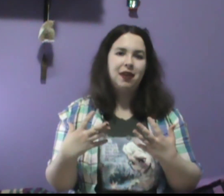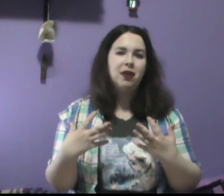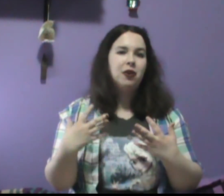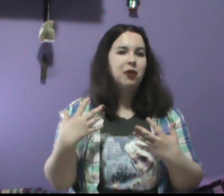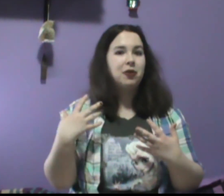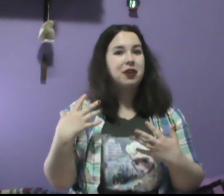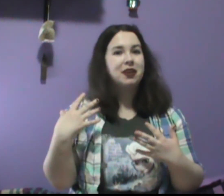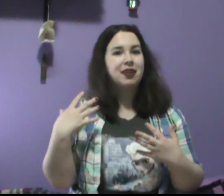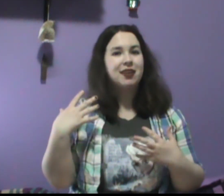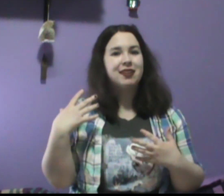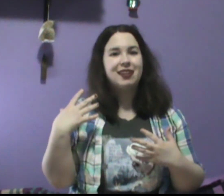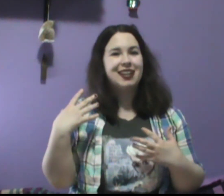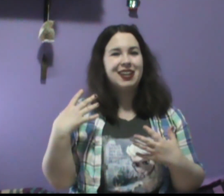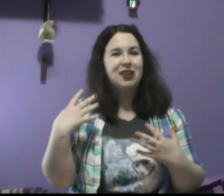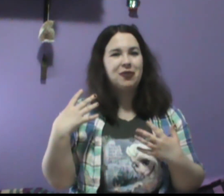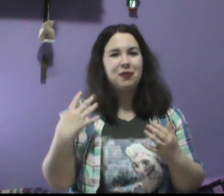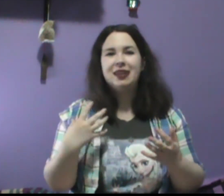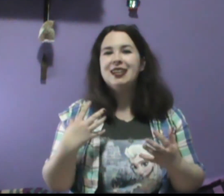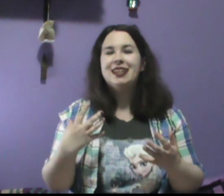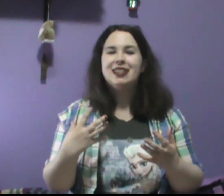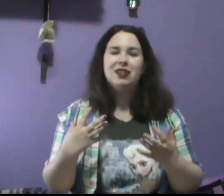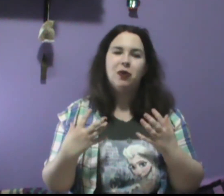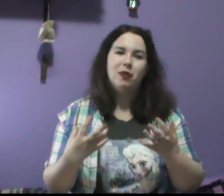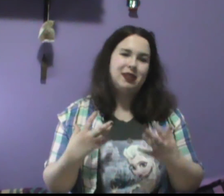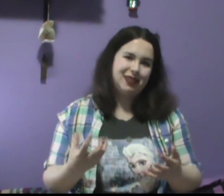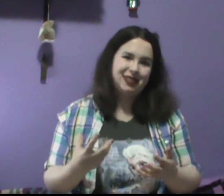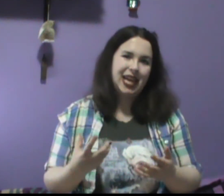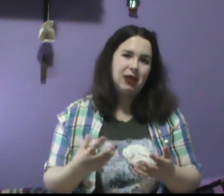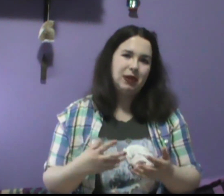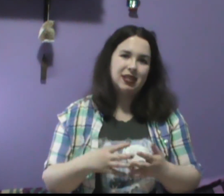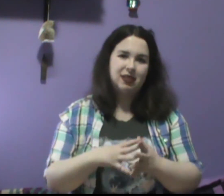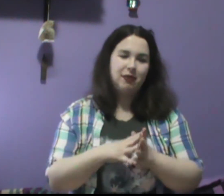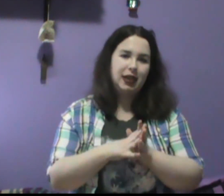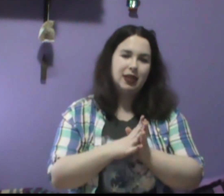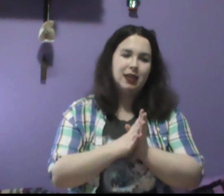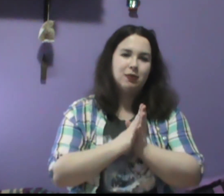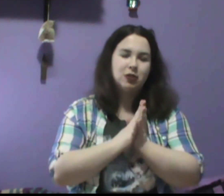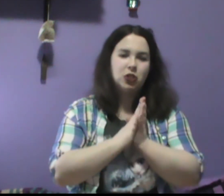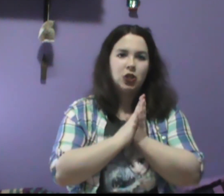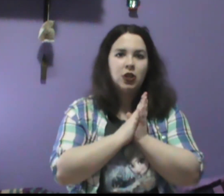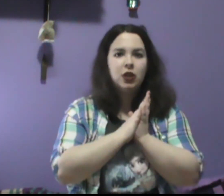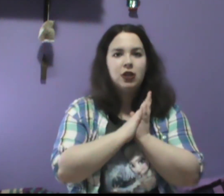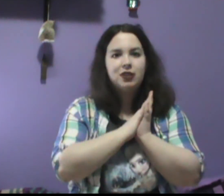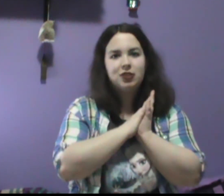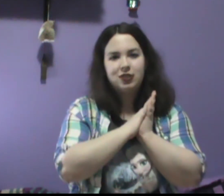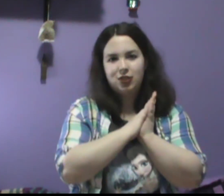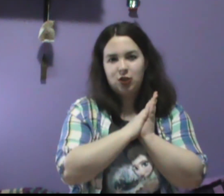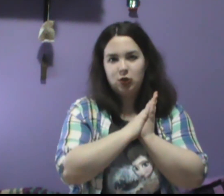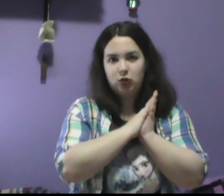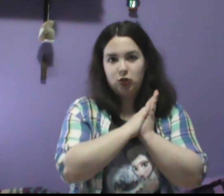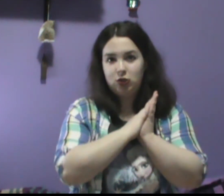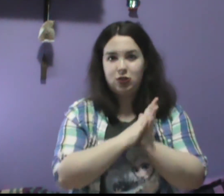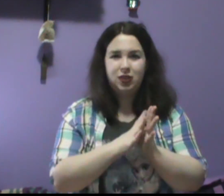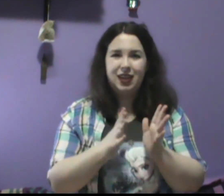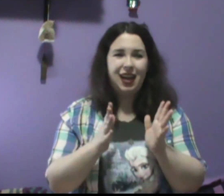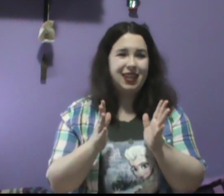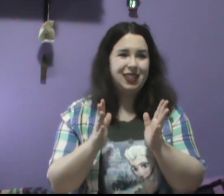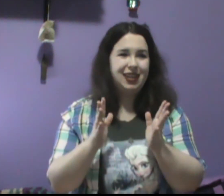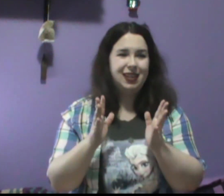or, like, really know what to say because of the fact that it was just, like, I think,